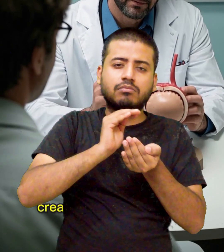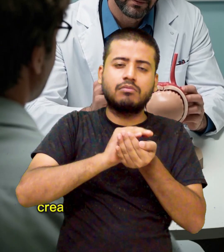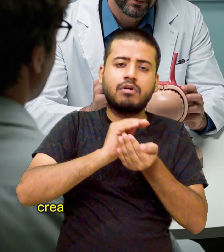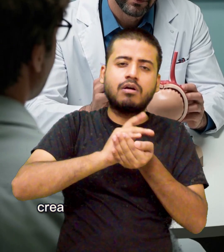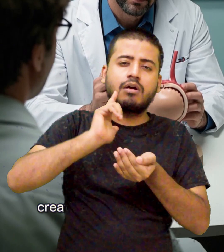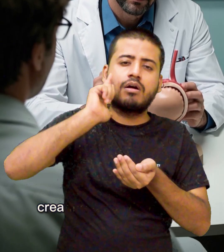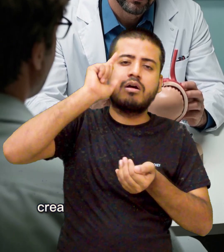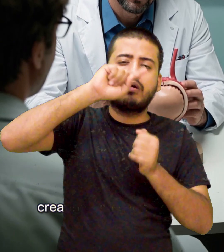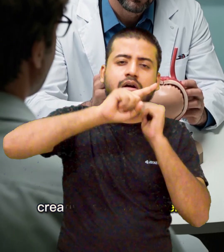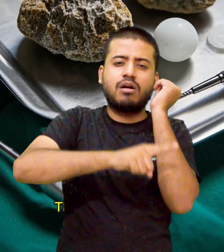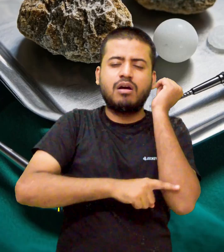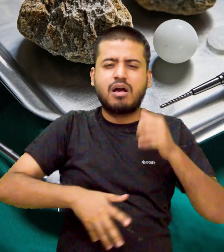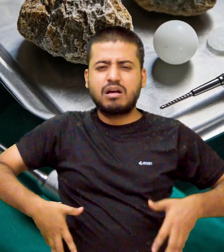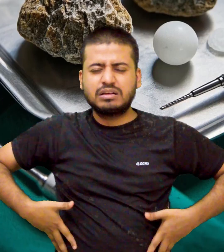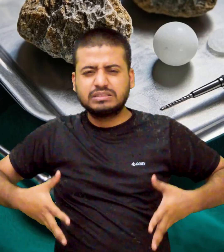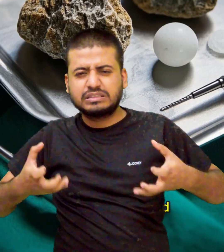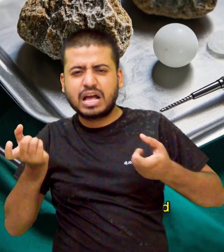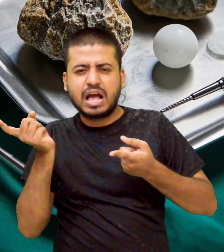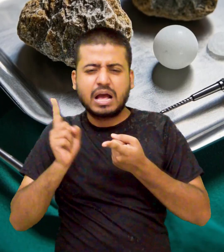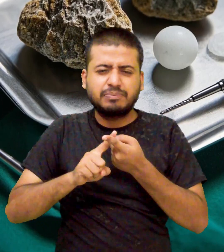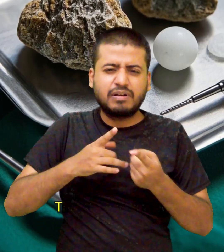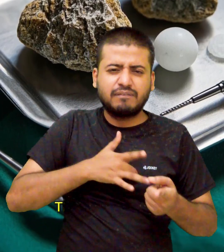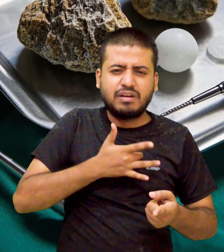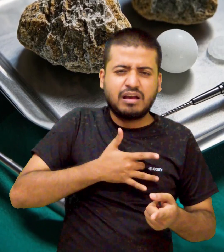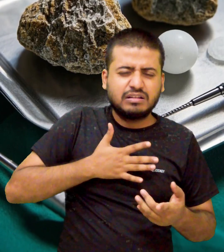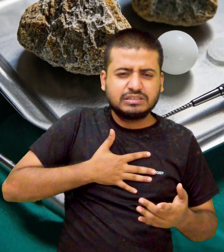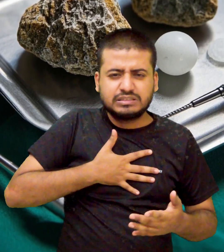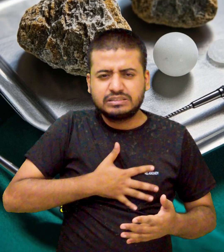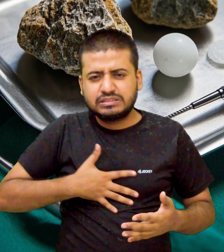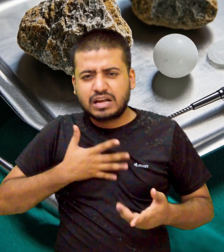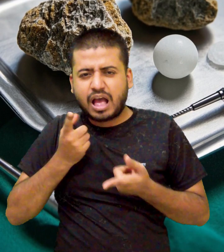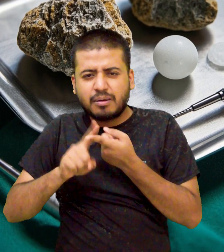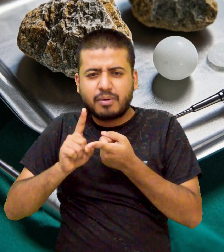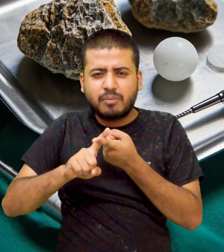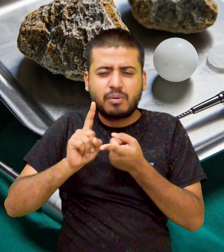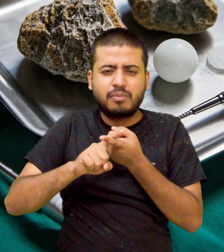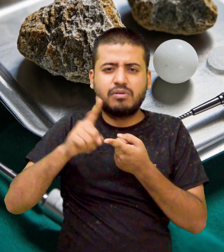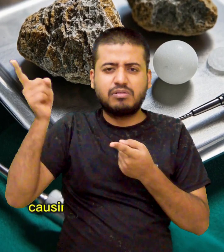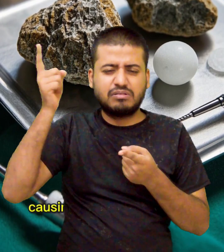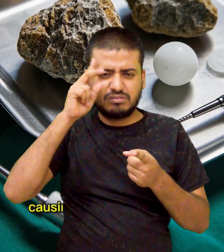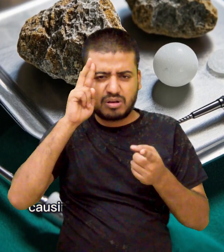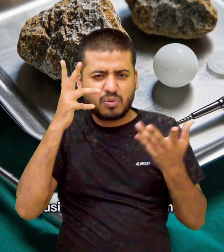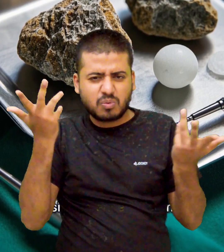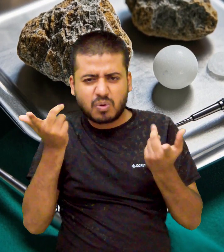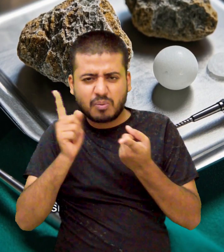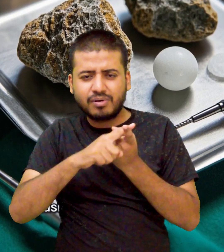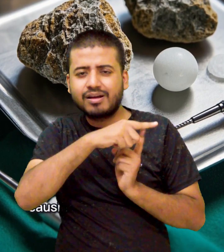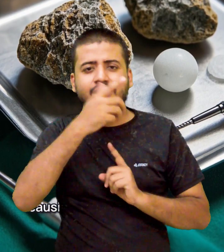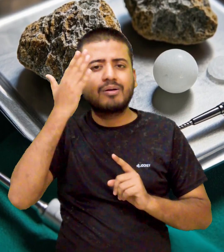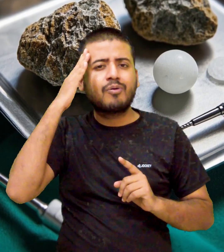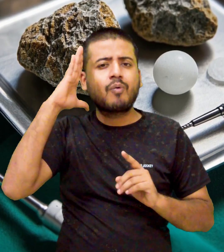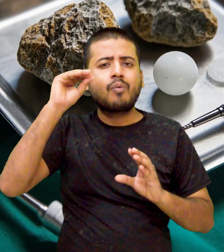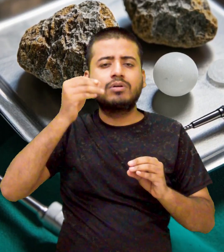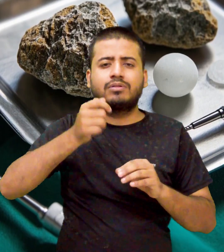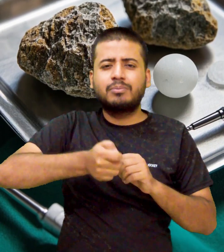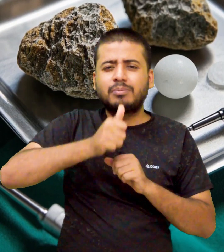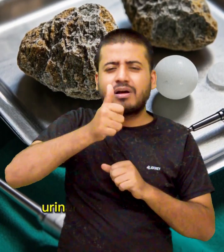sugar-sweetened colas is associated with an increased risk of kidney stone formation. For instance, a study mentioned that